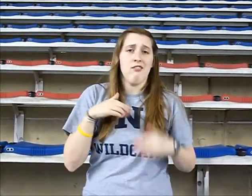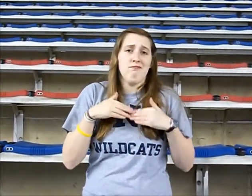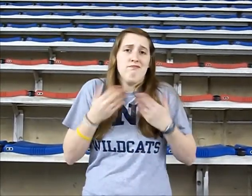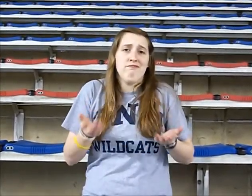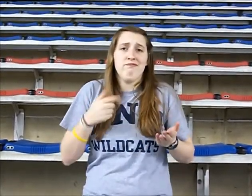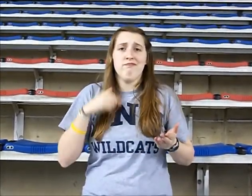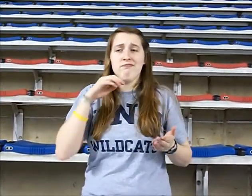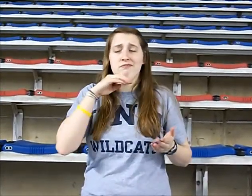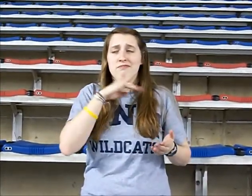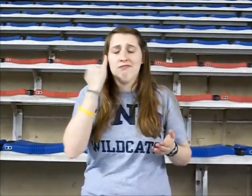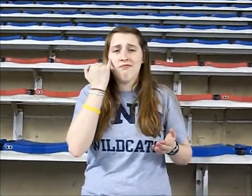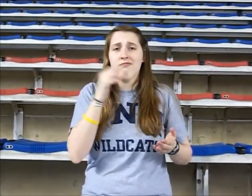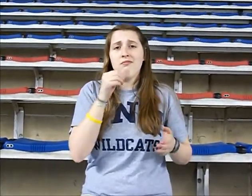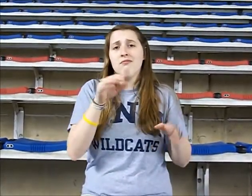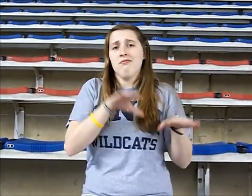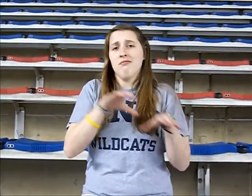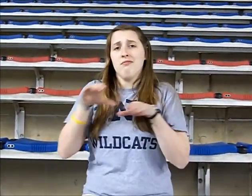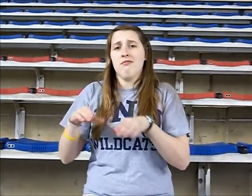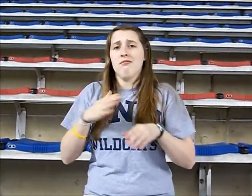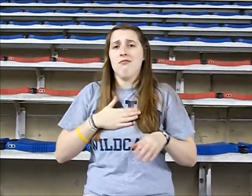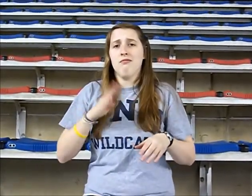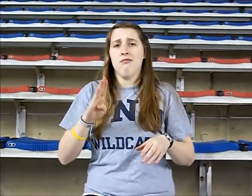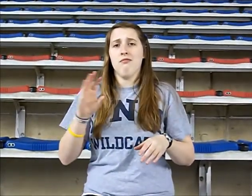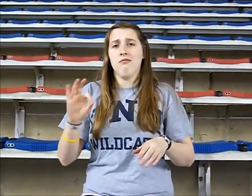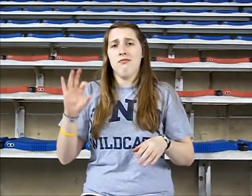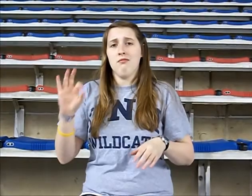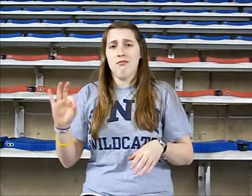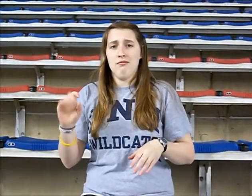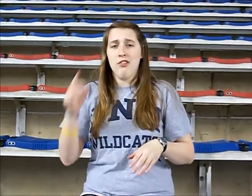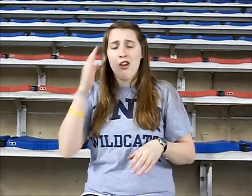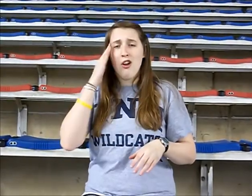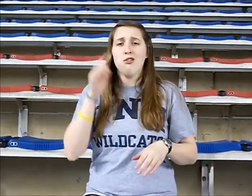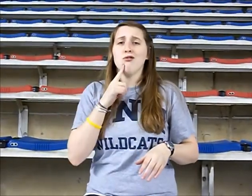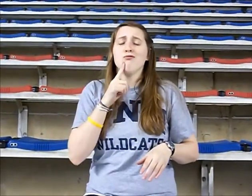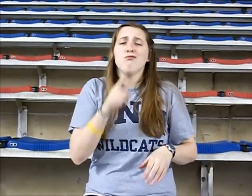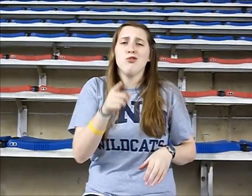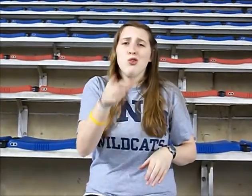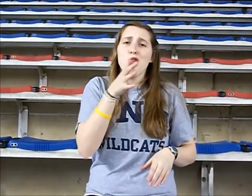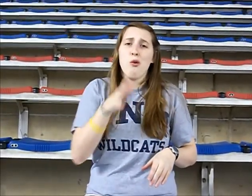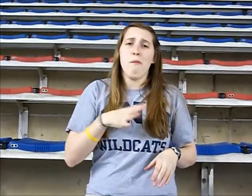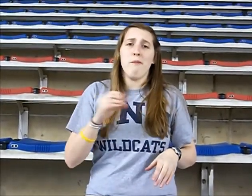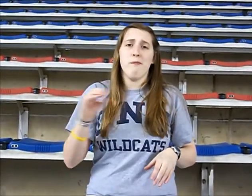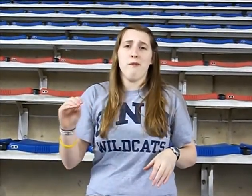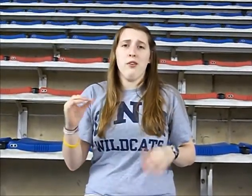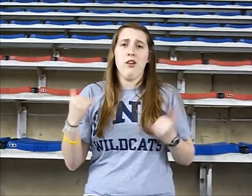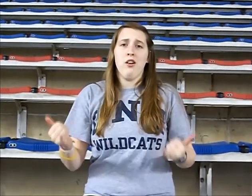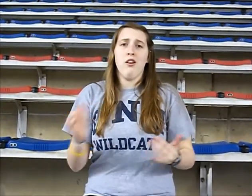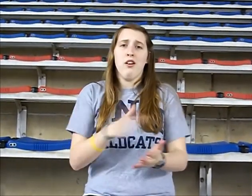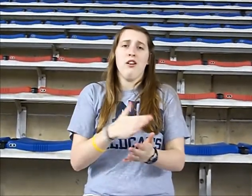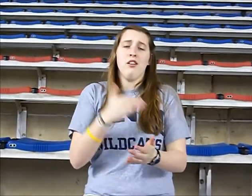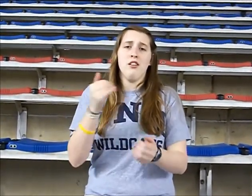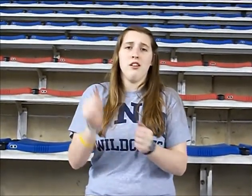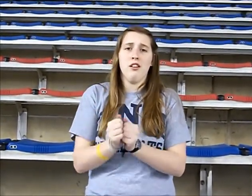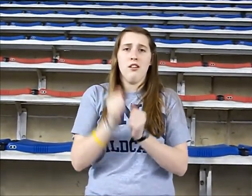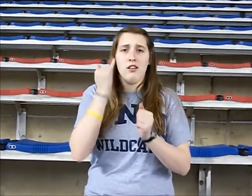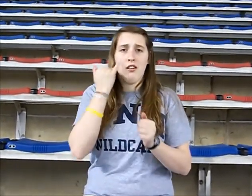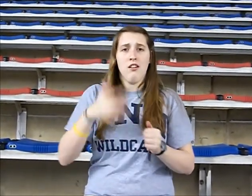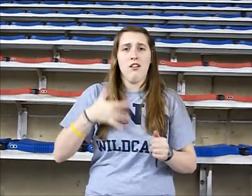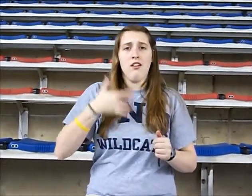I confess I'm a mess if I'm not hanging with my BFF You know it's true, you my male boo Now sing the chorus with me